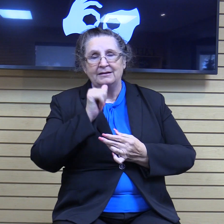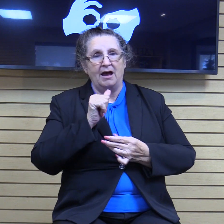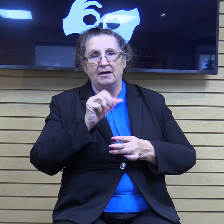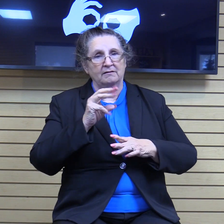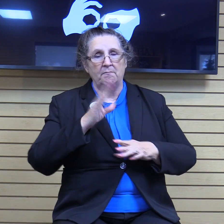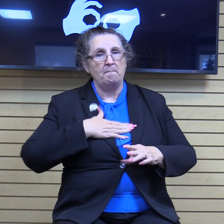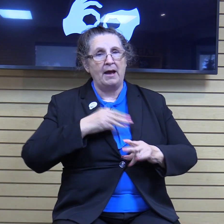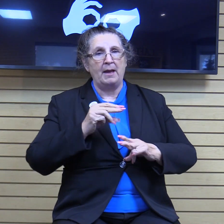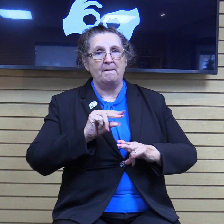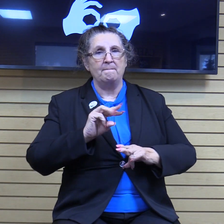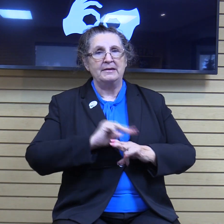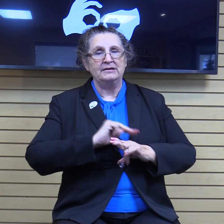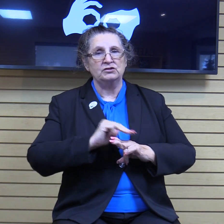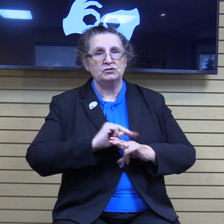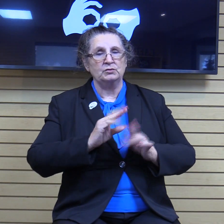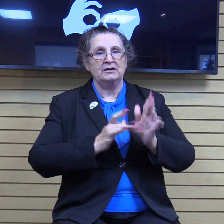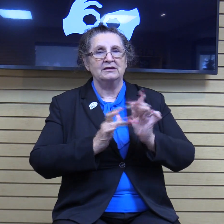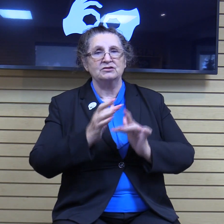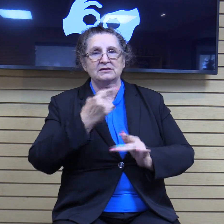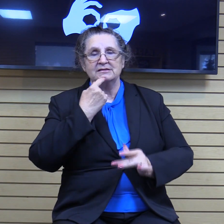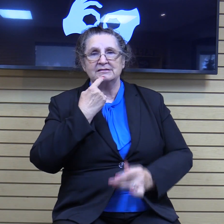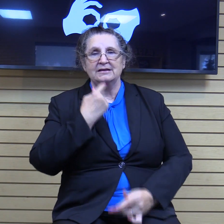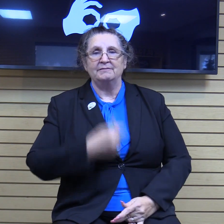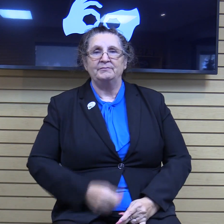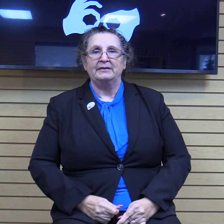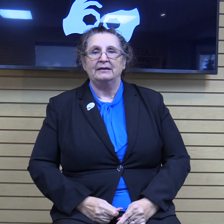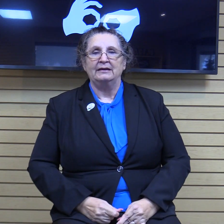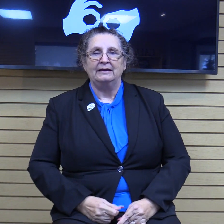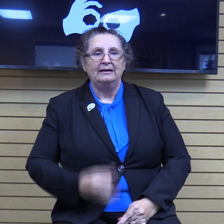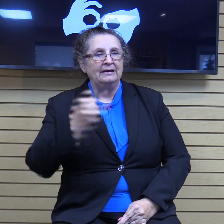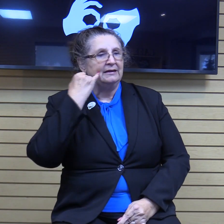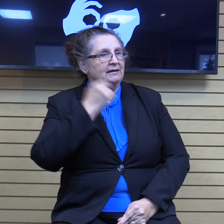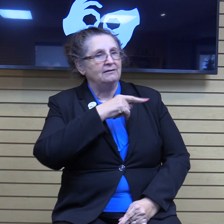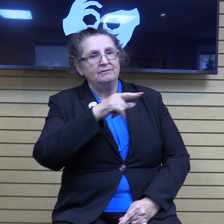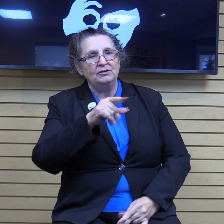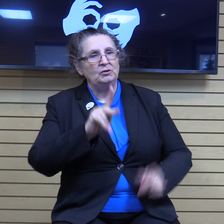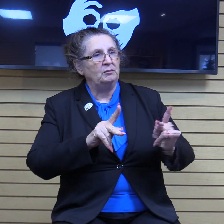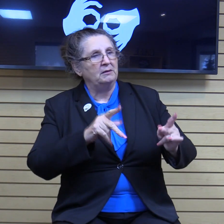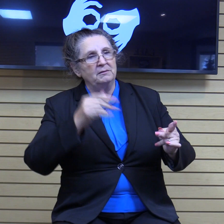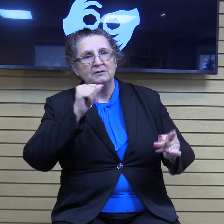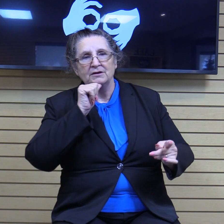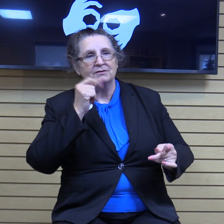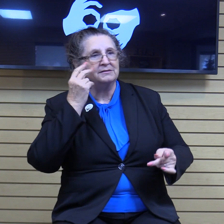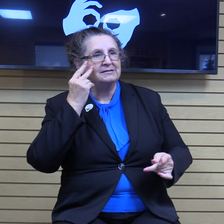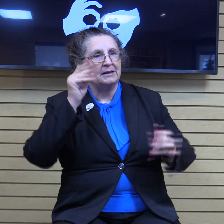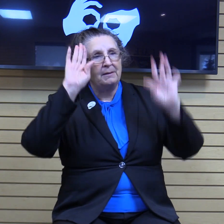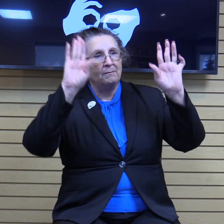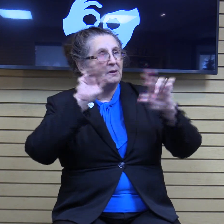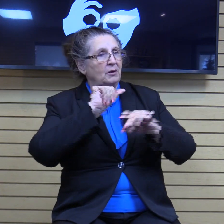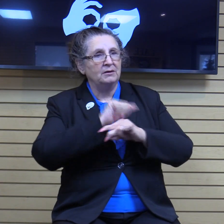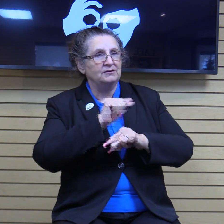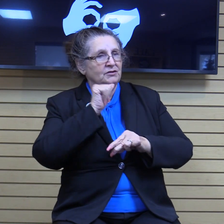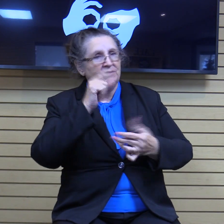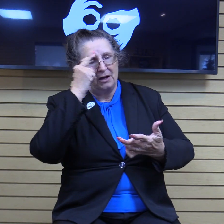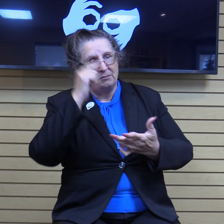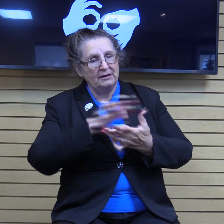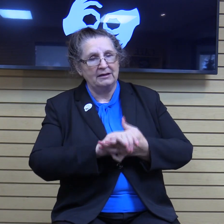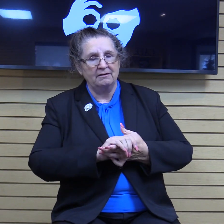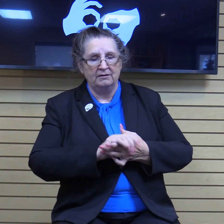of Jesus. Unless you people see signs and wonders, you will not believe. The noble man said to him,